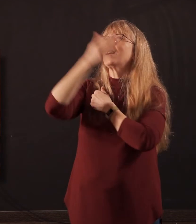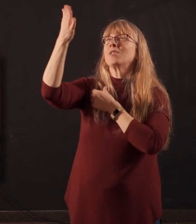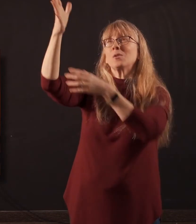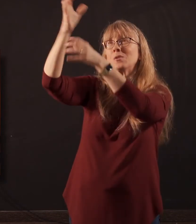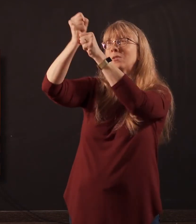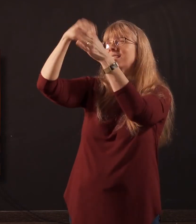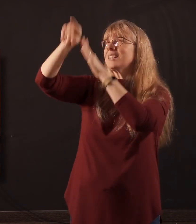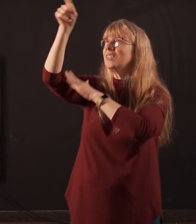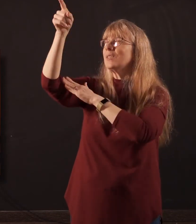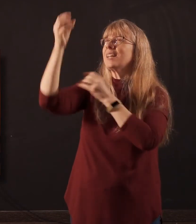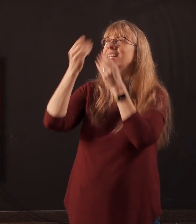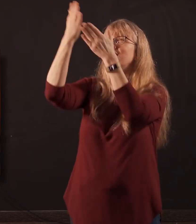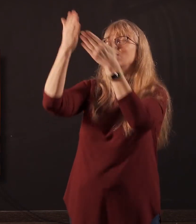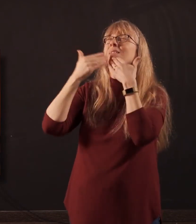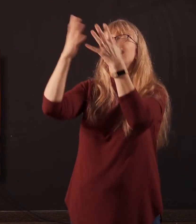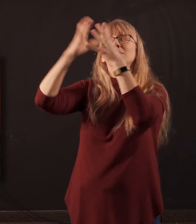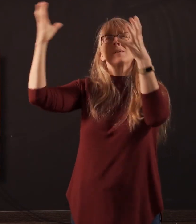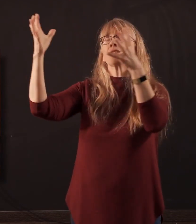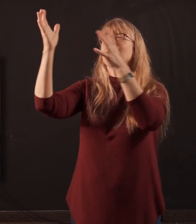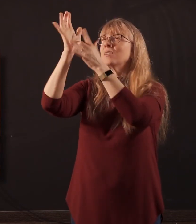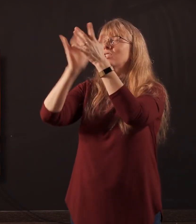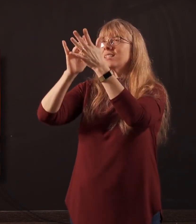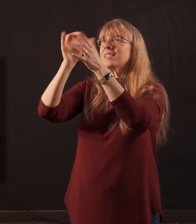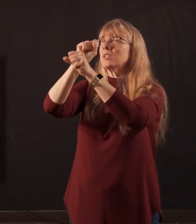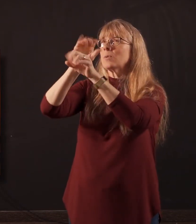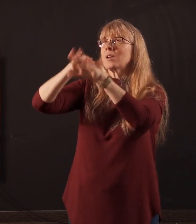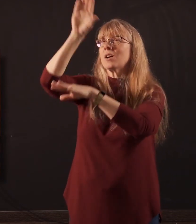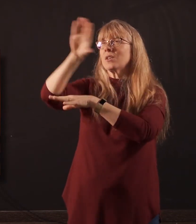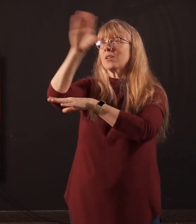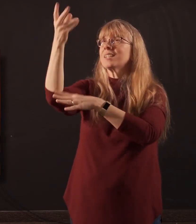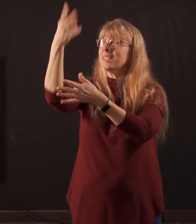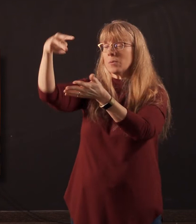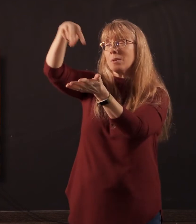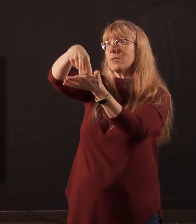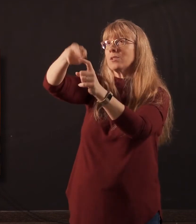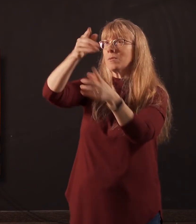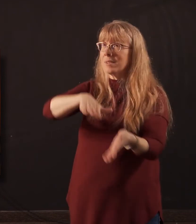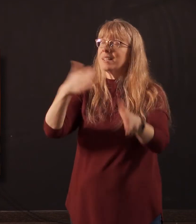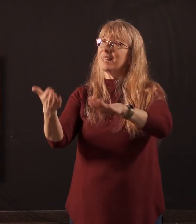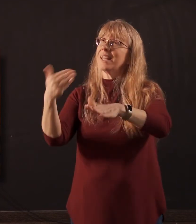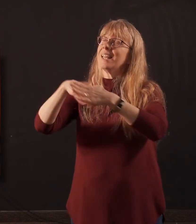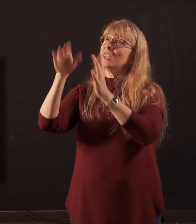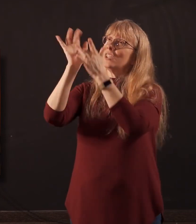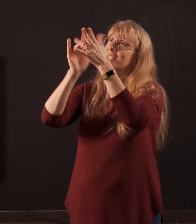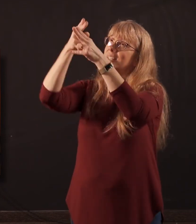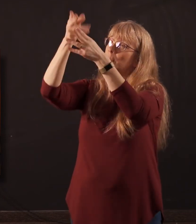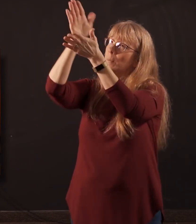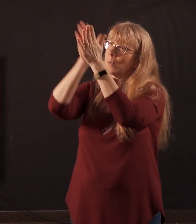in you. And we give you great thanks for Jesus and his work on the cross and his resurrection from the grave. And it's in his name that we pray. Amen.